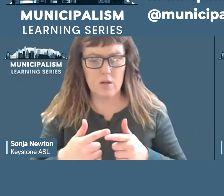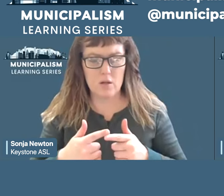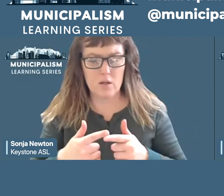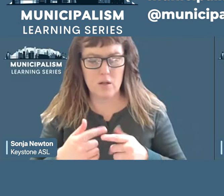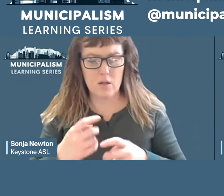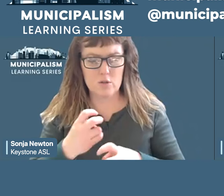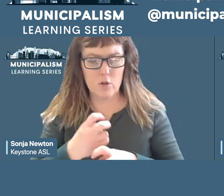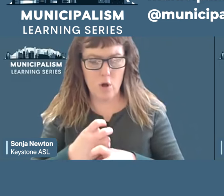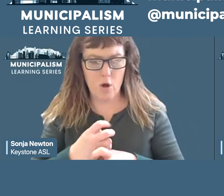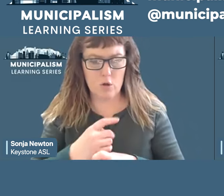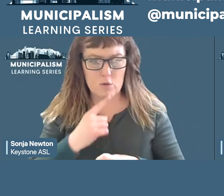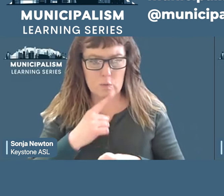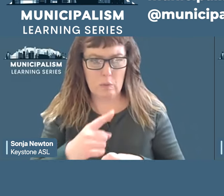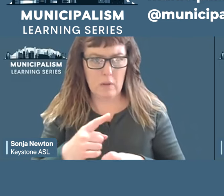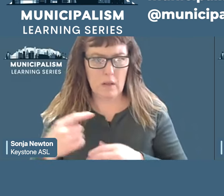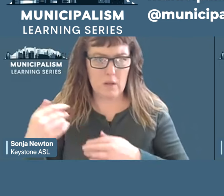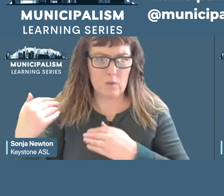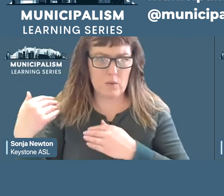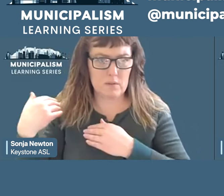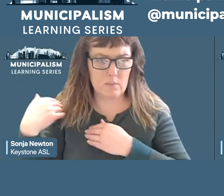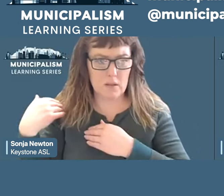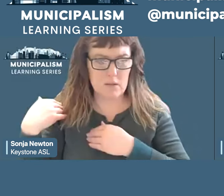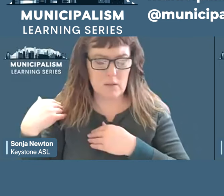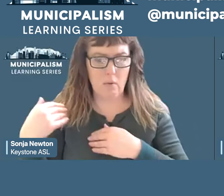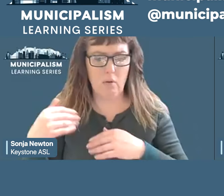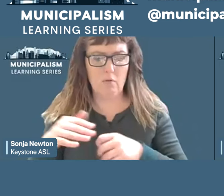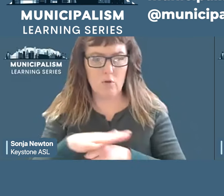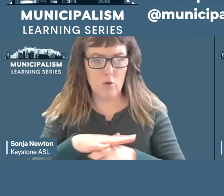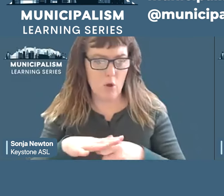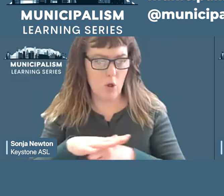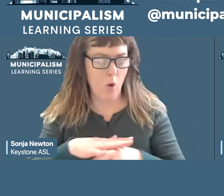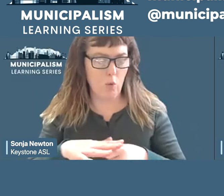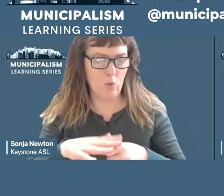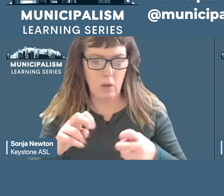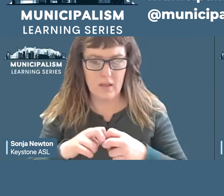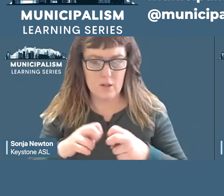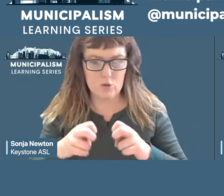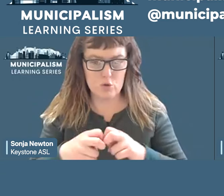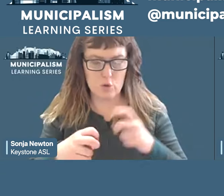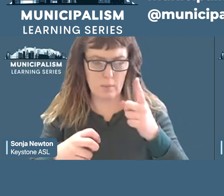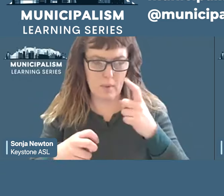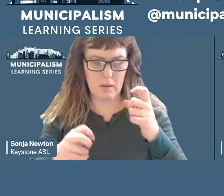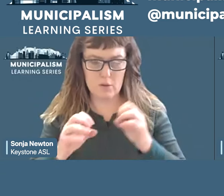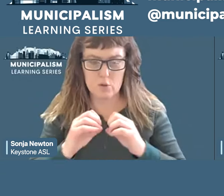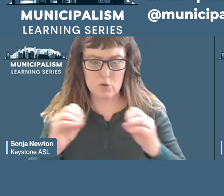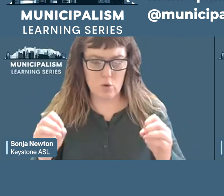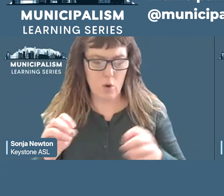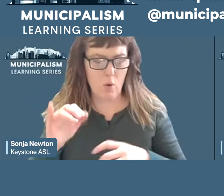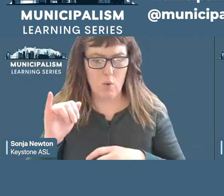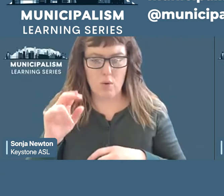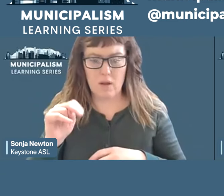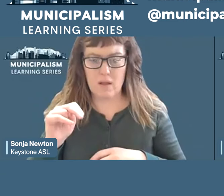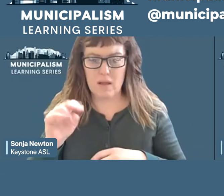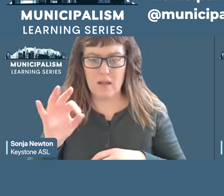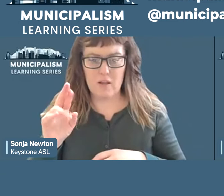really to the local community to be grounded in the local issues because there is no infrastructure that provides